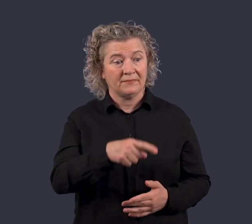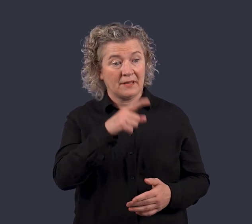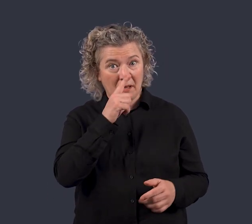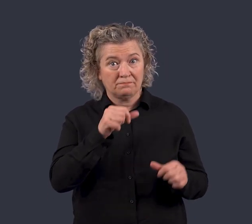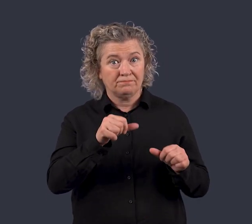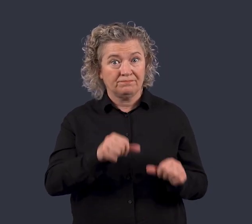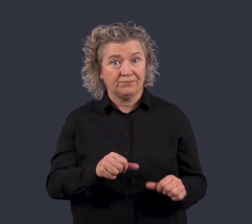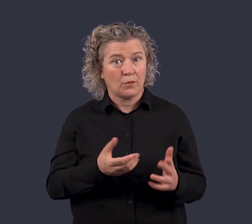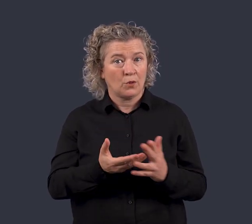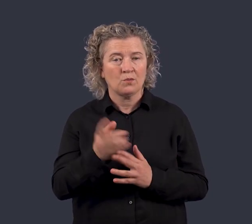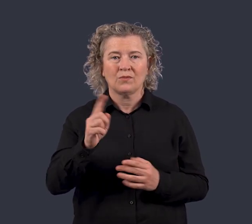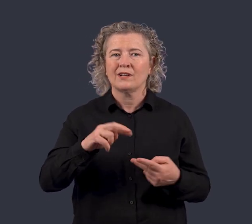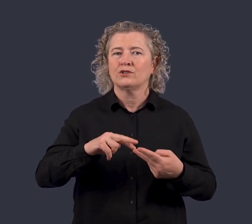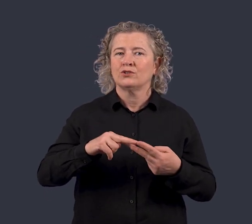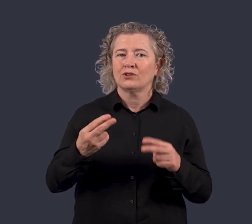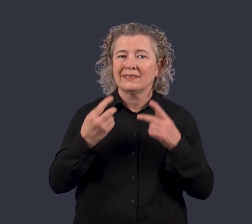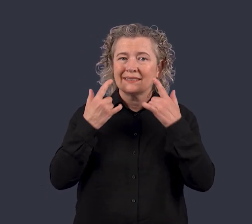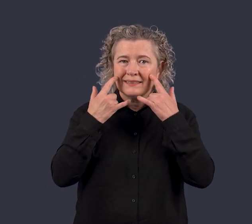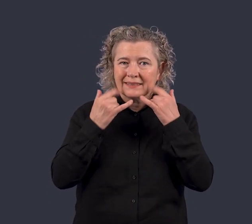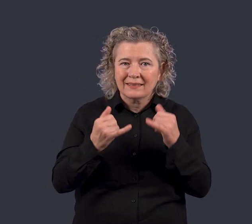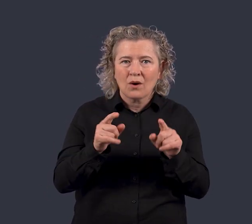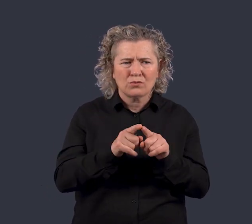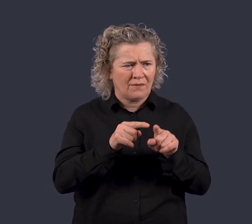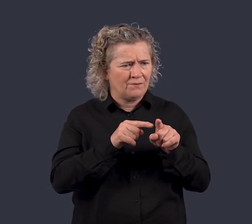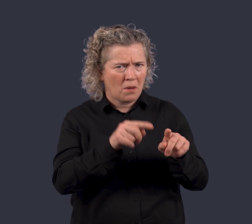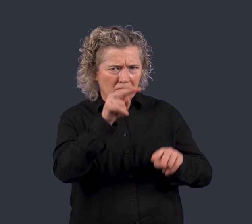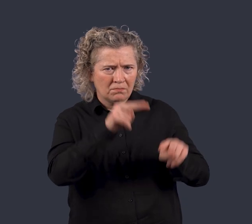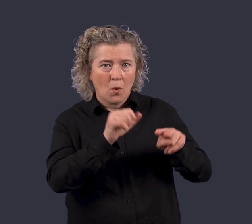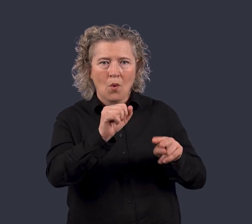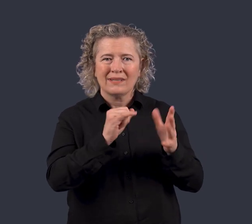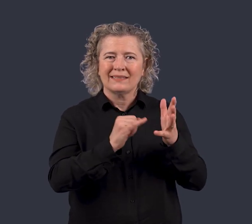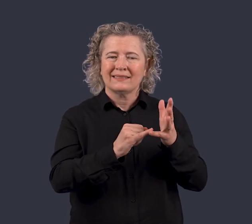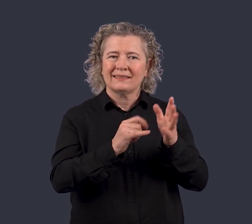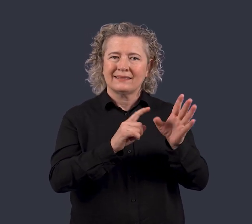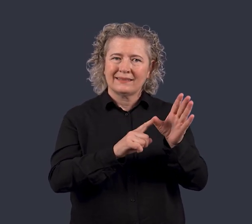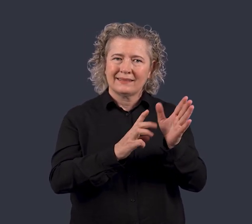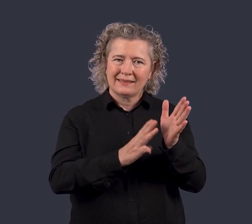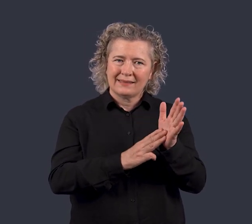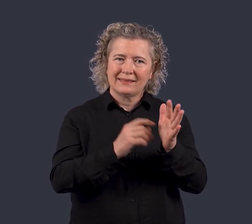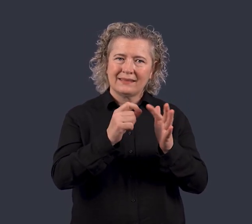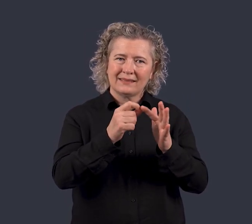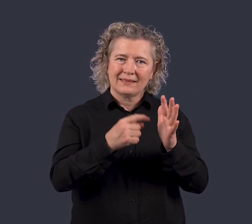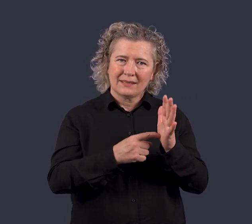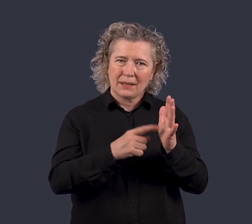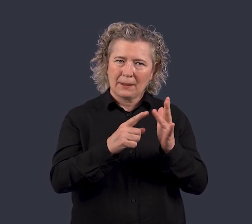These can be determined by genetic testing or based on your symptoms and family history.